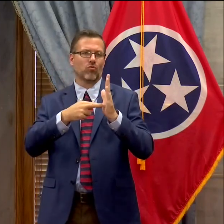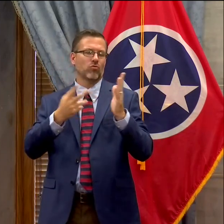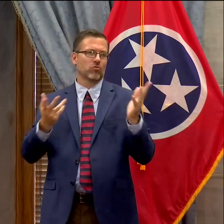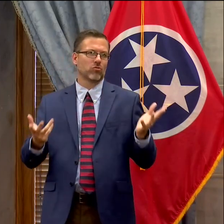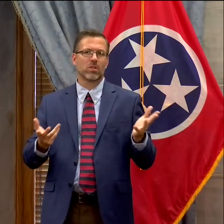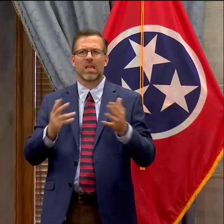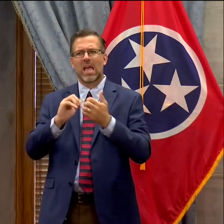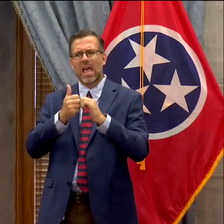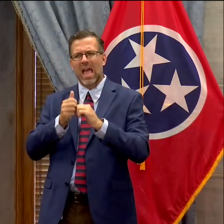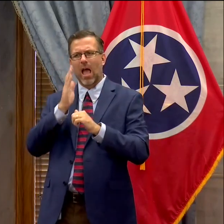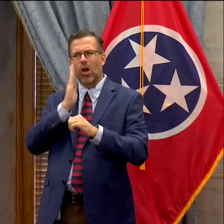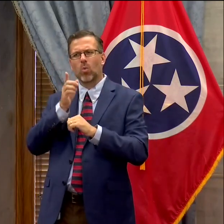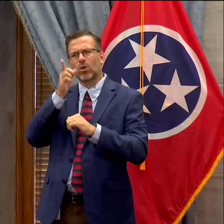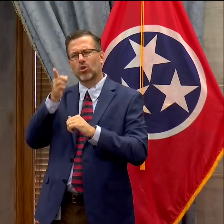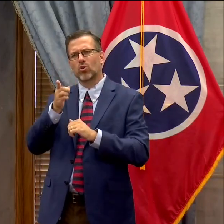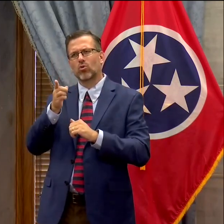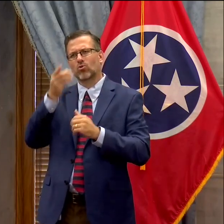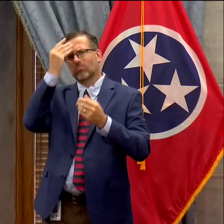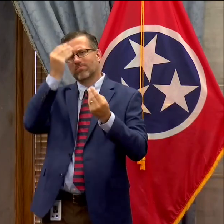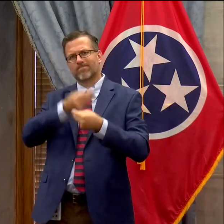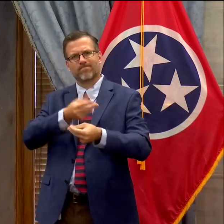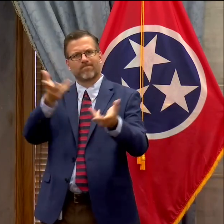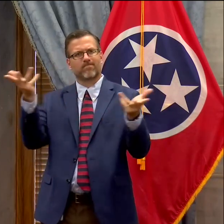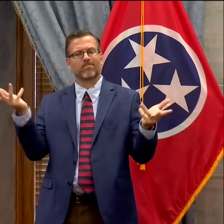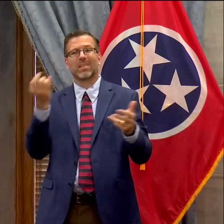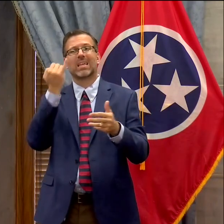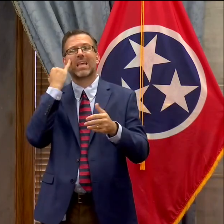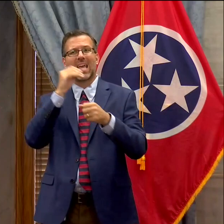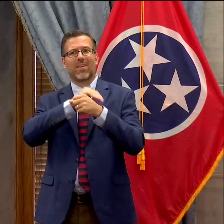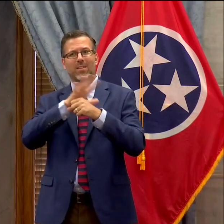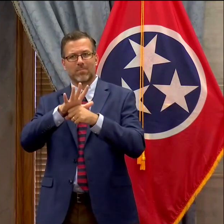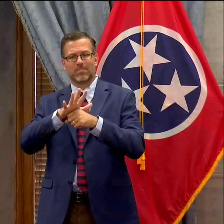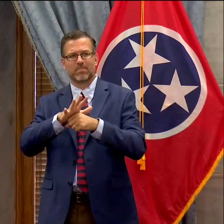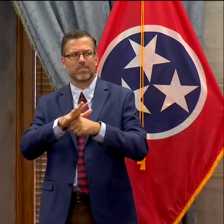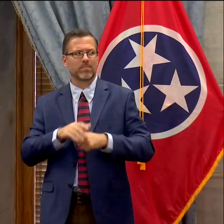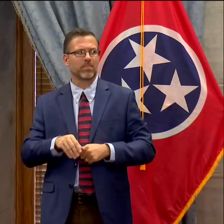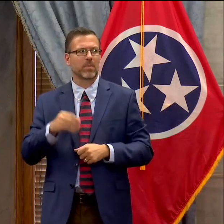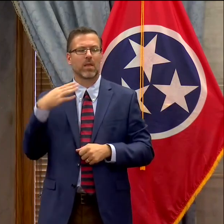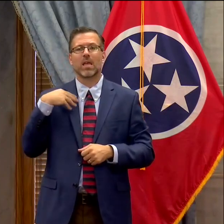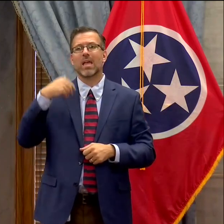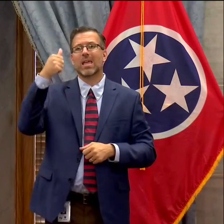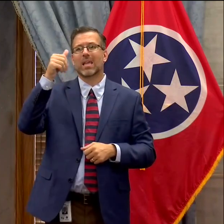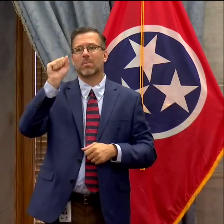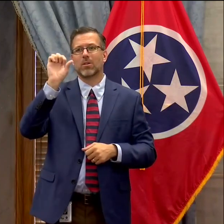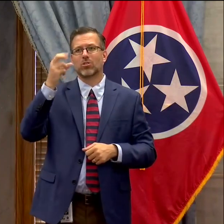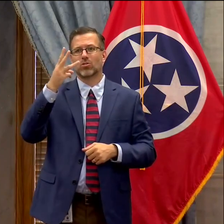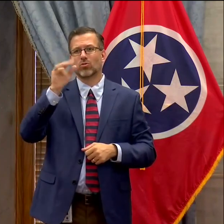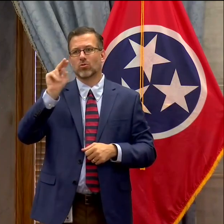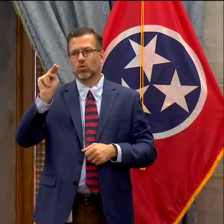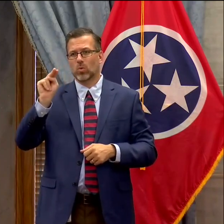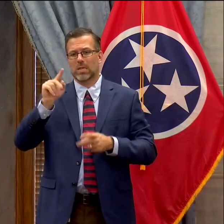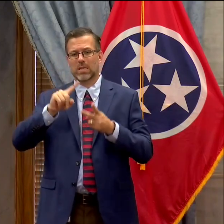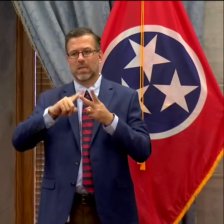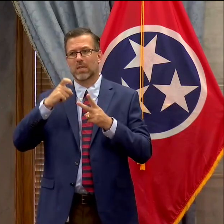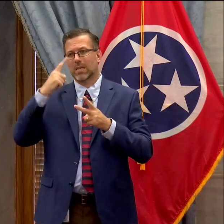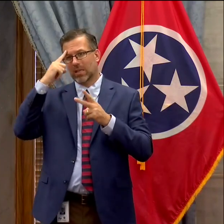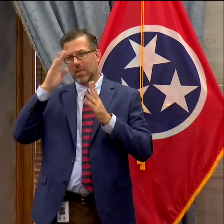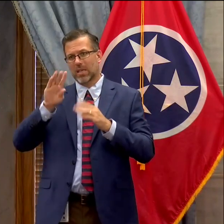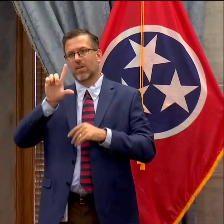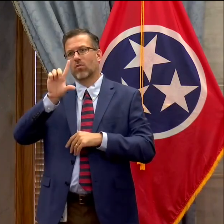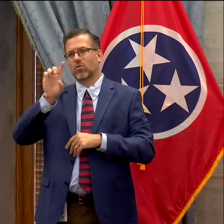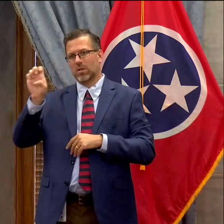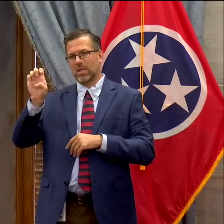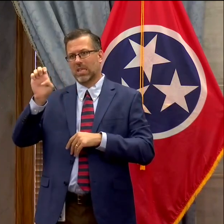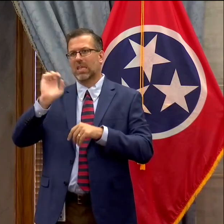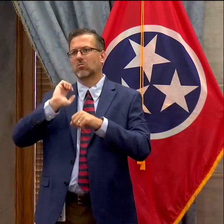where there are outbreaks around the state? So Commissioner Schwinn and Governor Lee unveiled a dashboard on Tuesday for uh both the